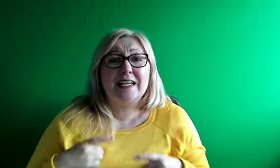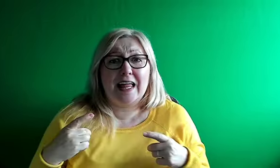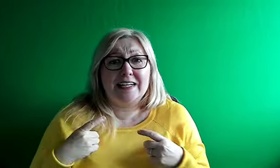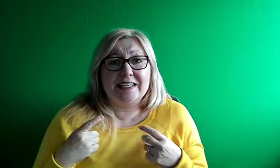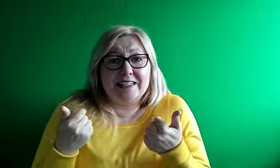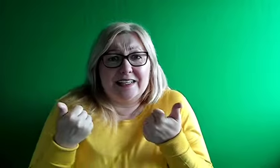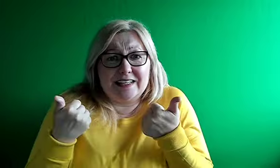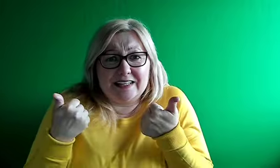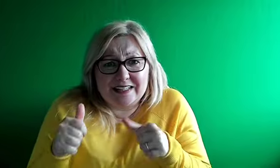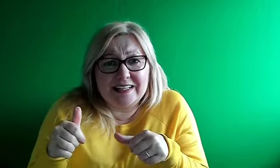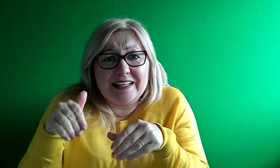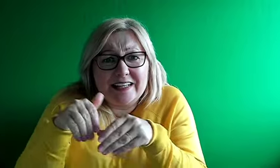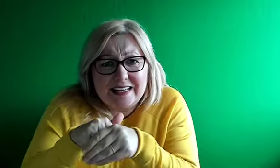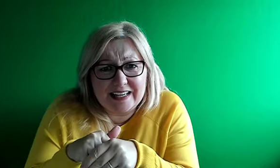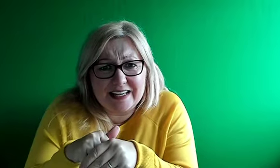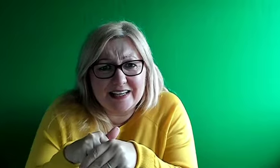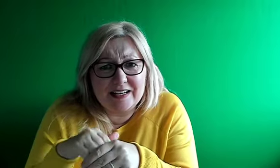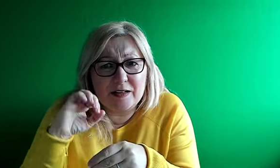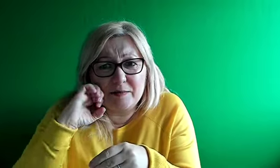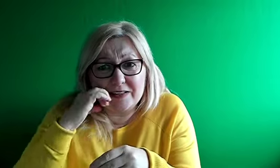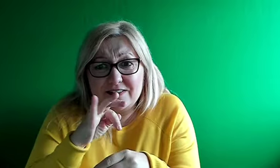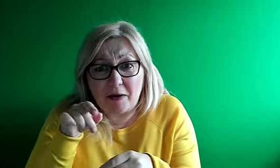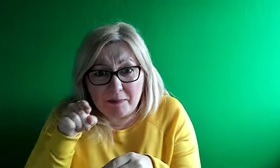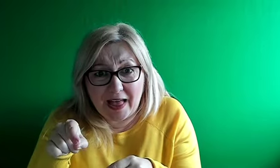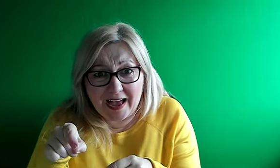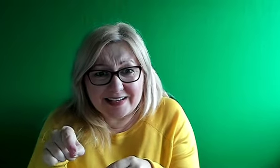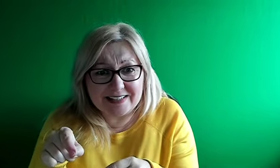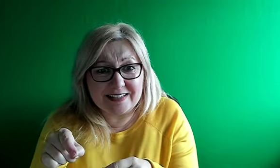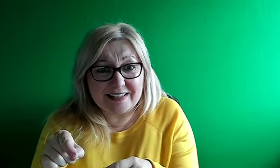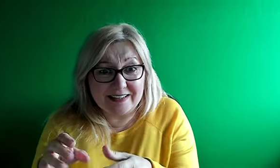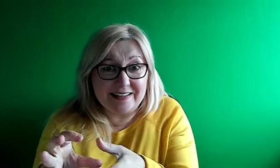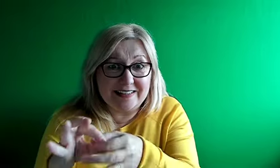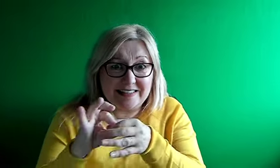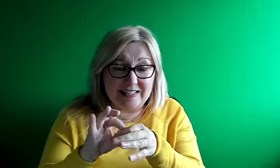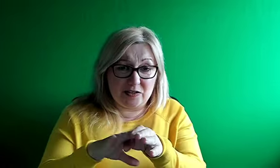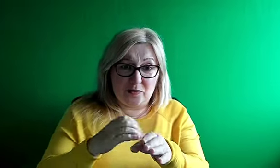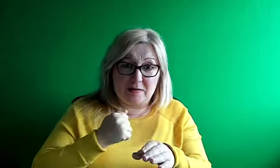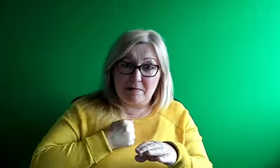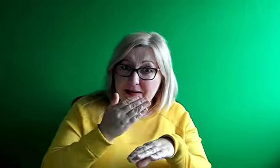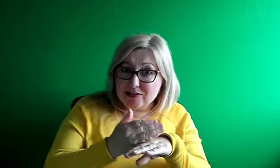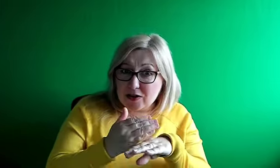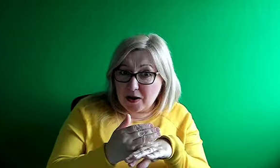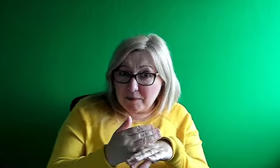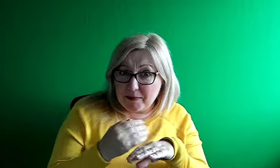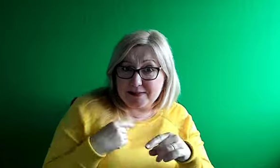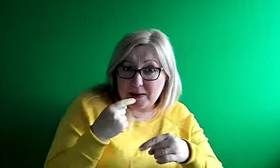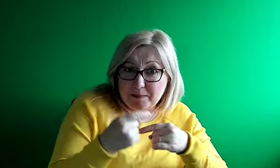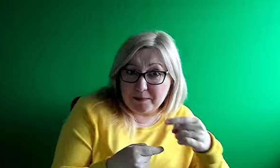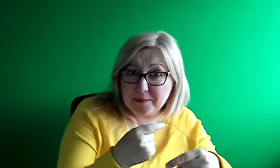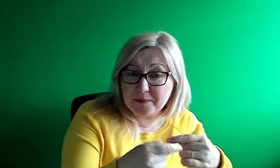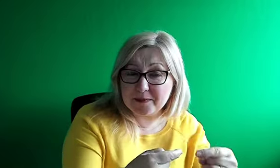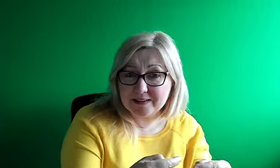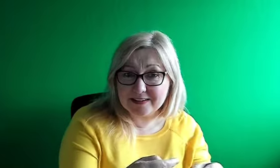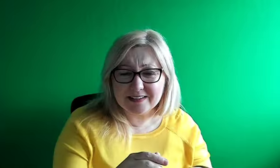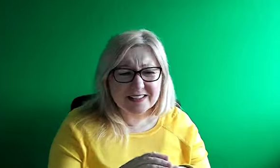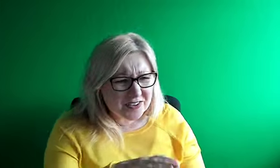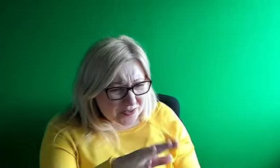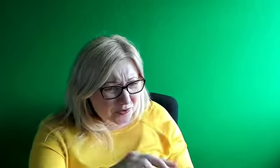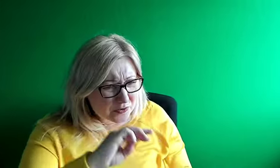you hear differently to me? I mean, if you spend your day signing, I mean that in the sense of, if you